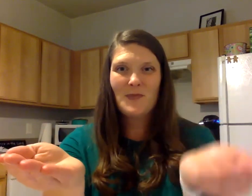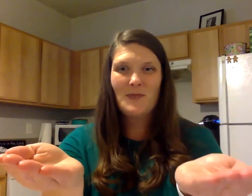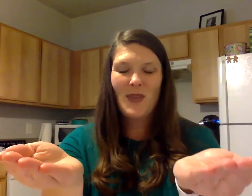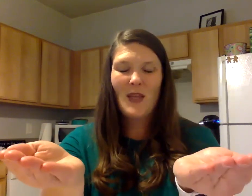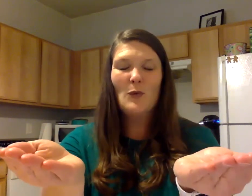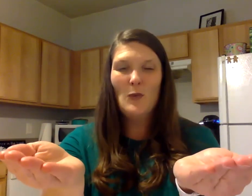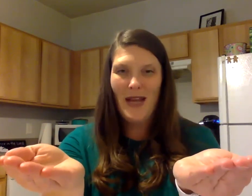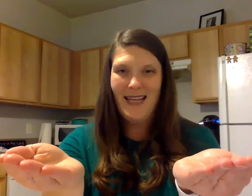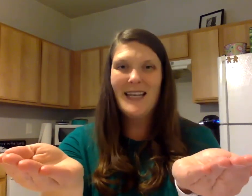Rainbow.